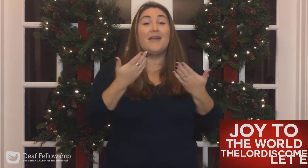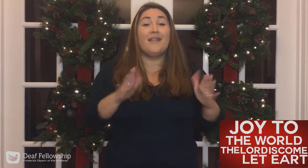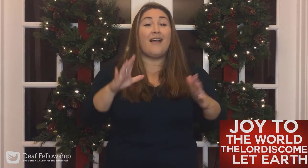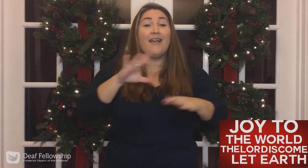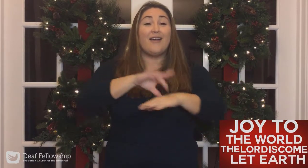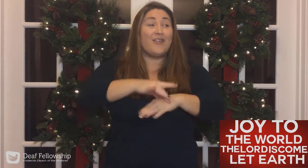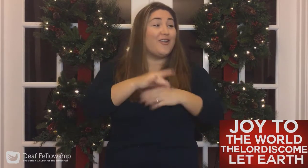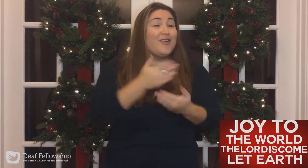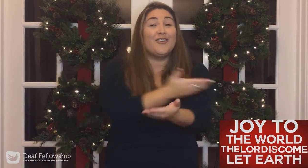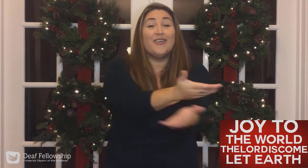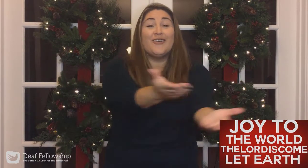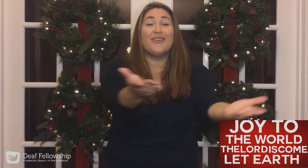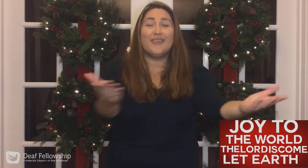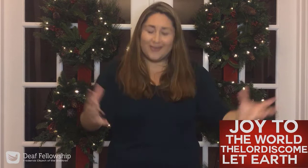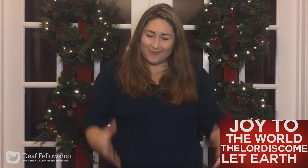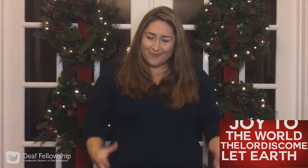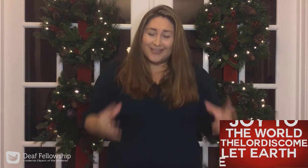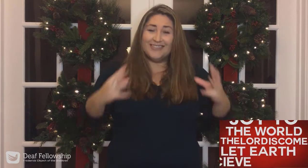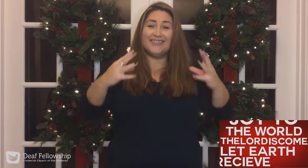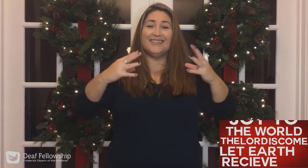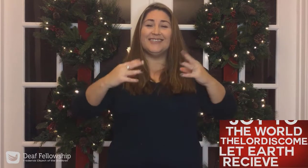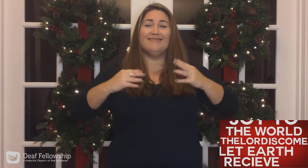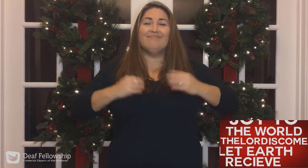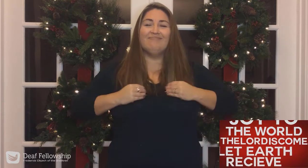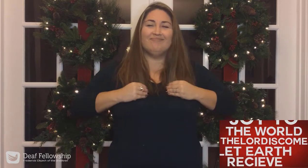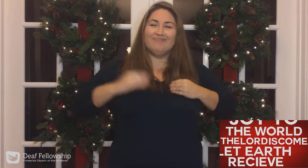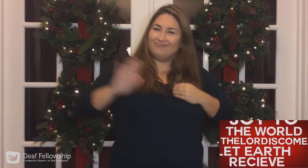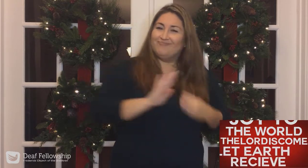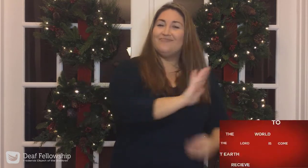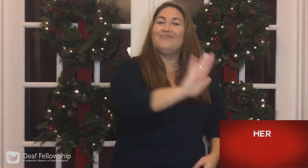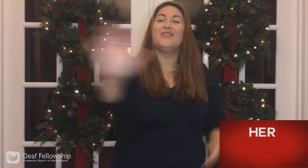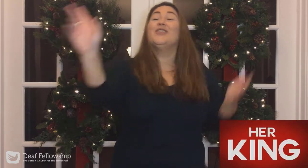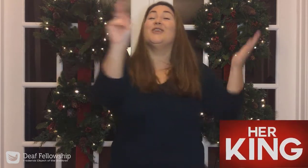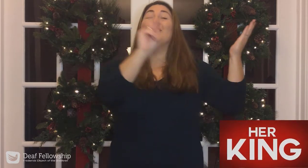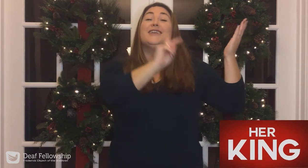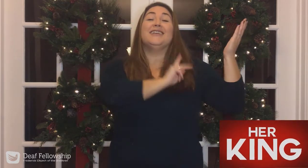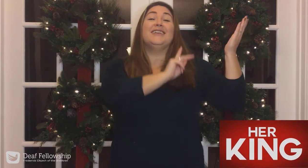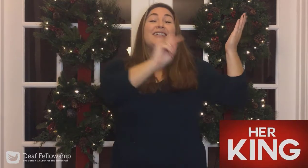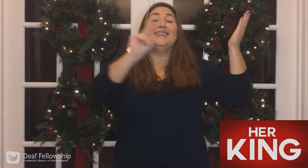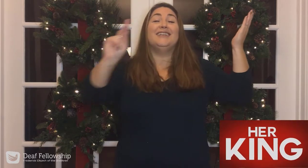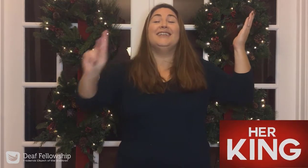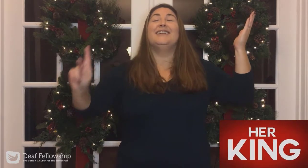Let earth receive her King.